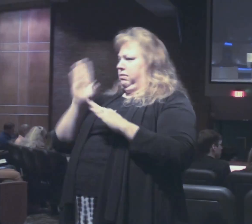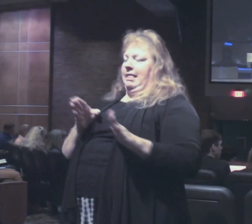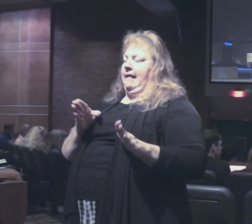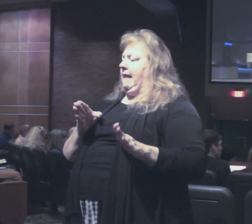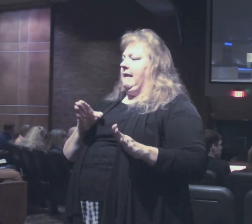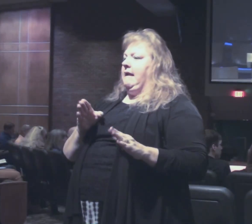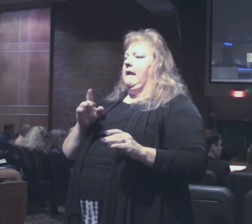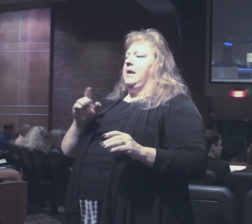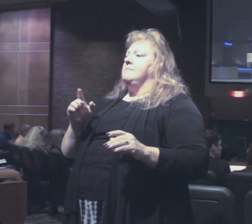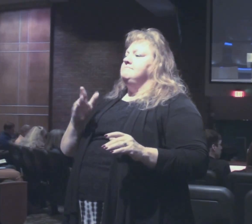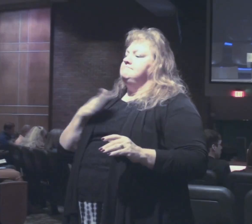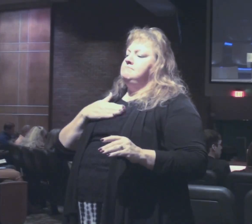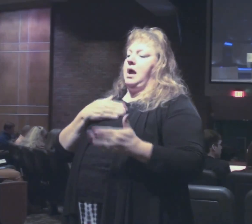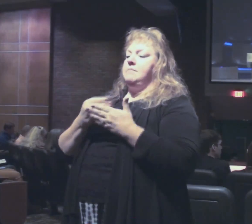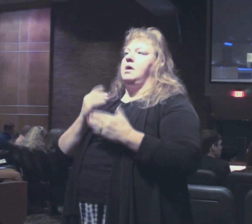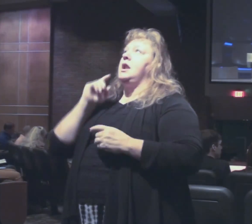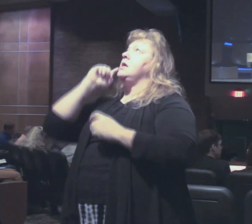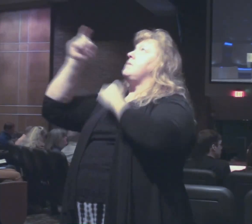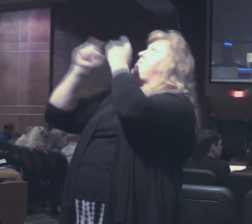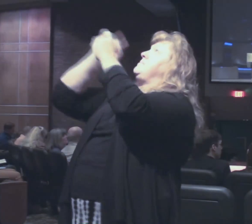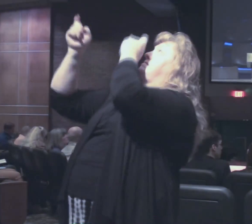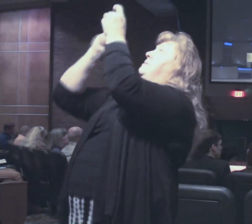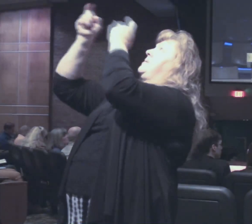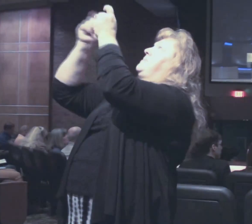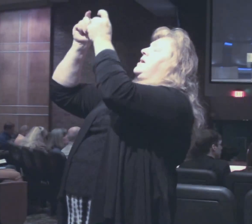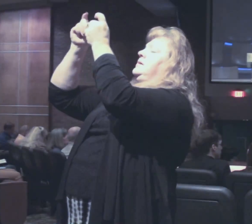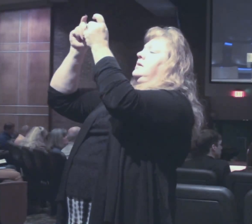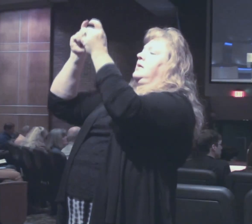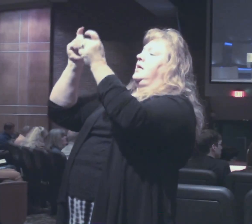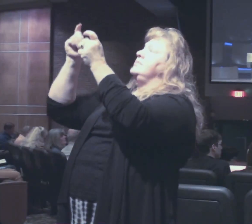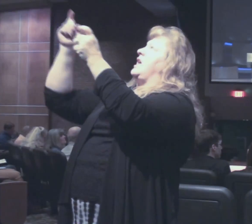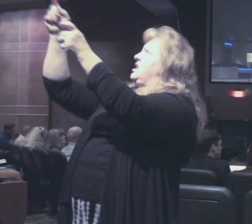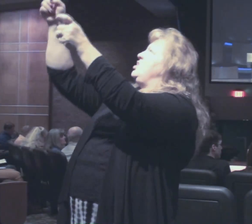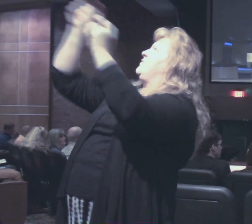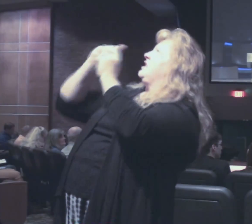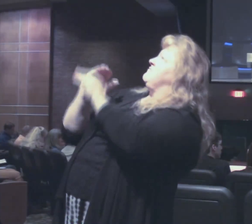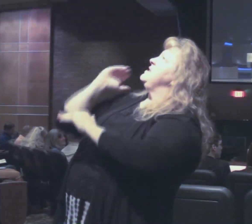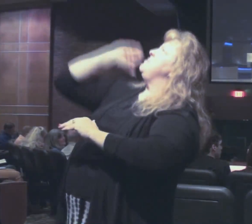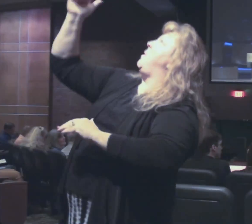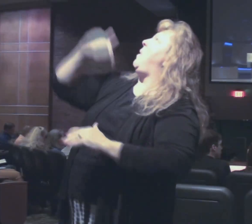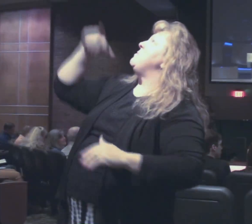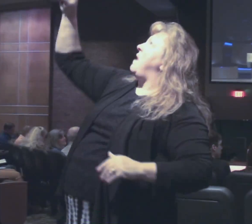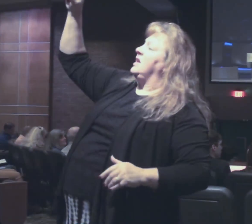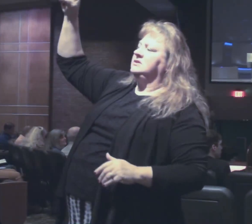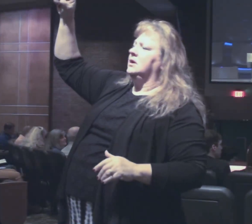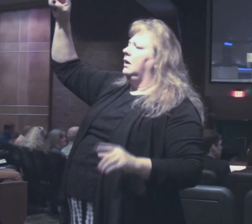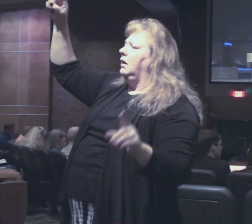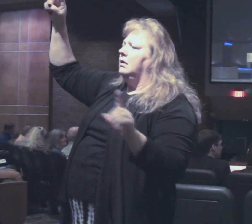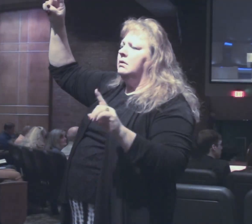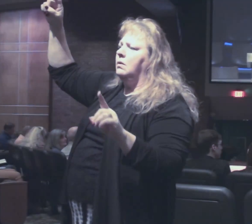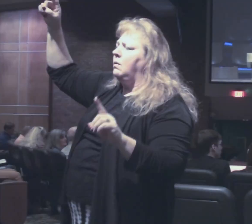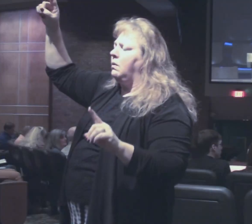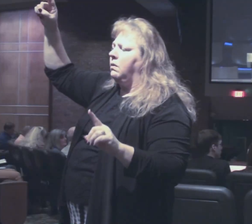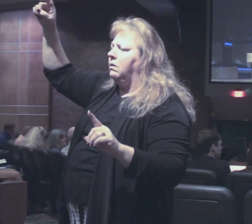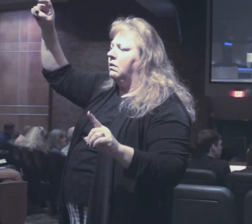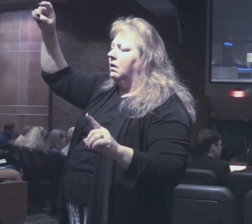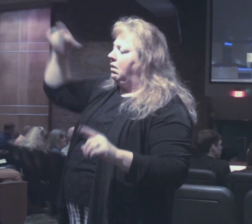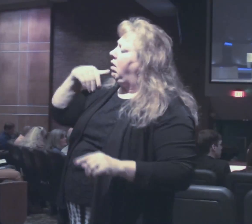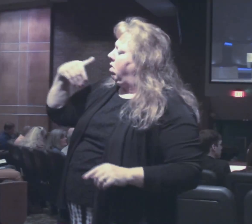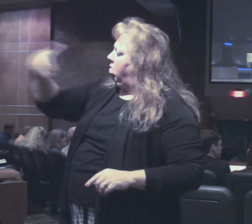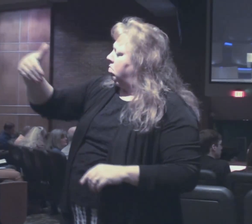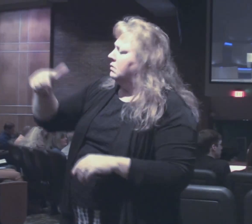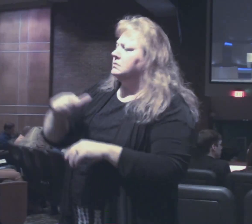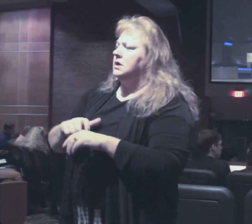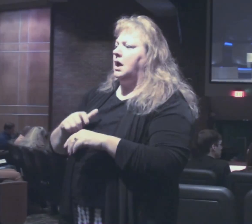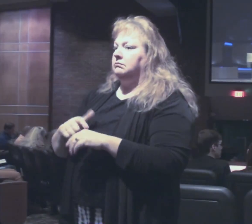Give a lot of your money to God and that way he'll have to give you a lot more money. And over time,